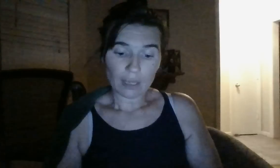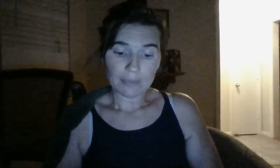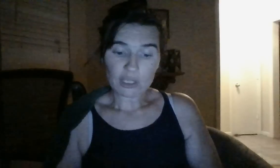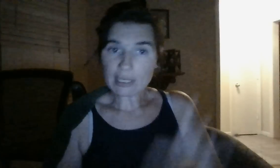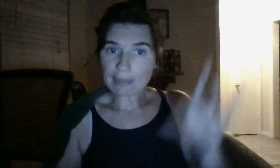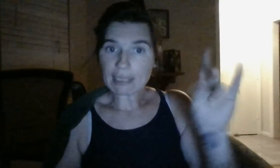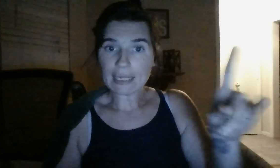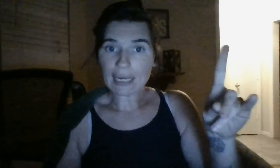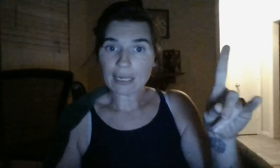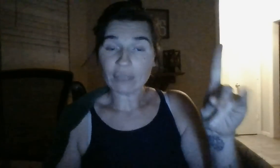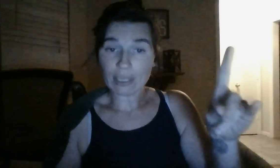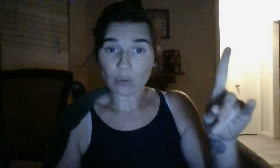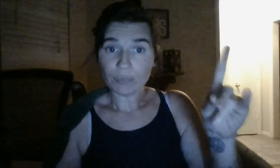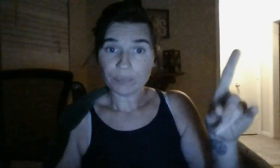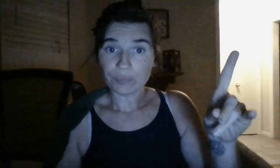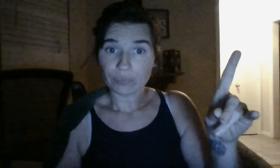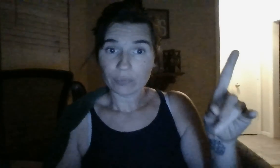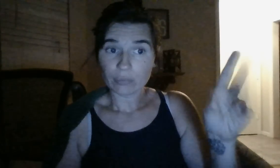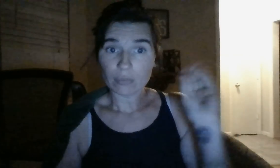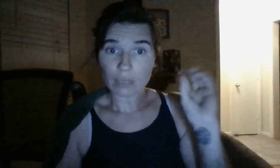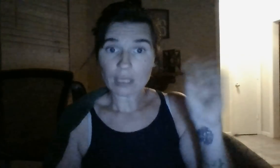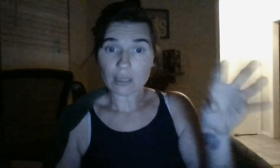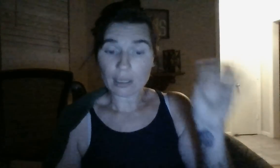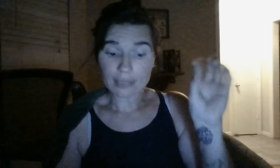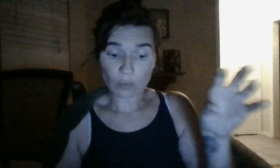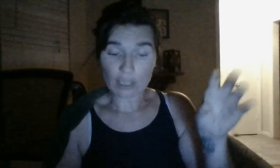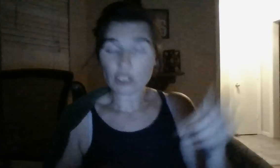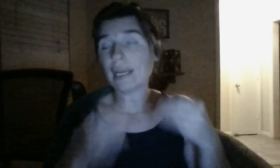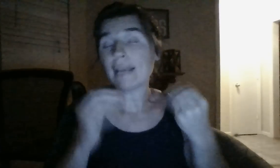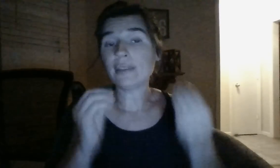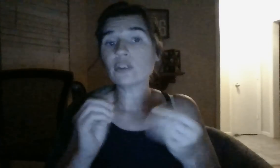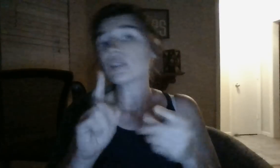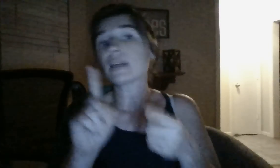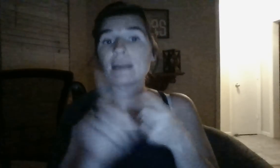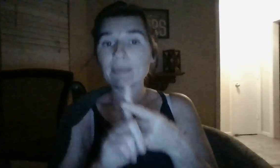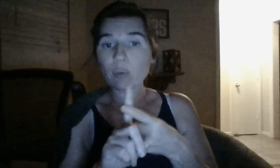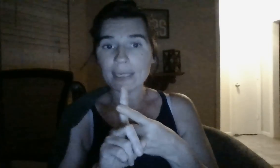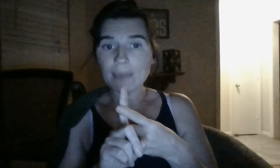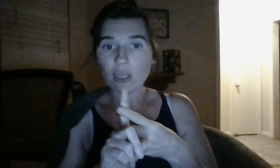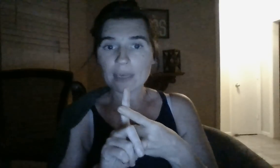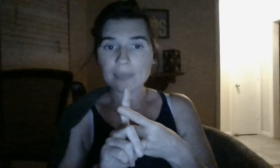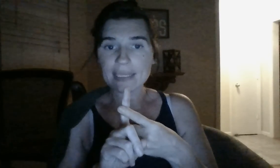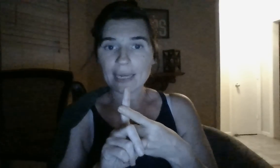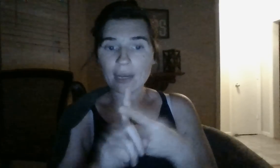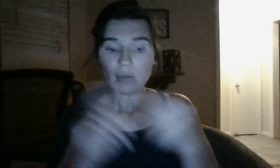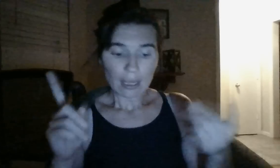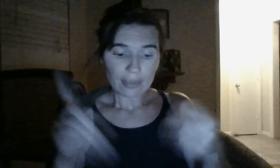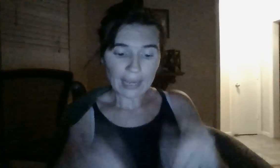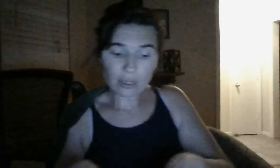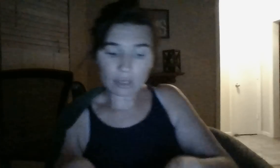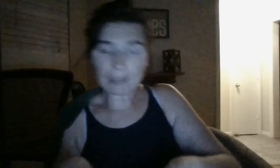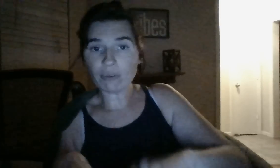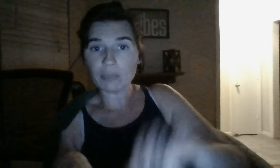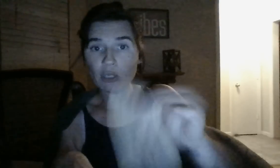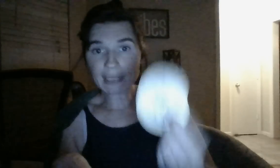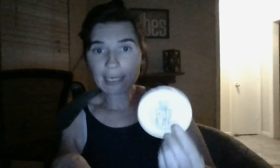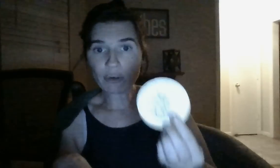But, she's about to get negative legal situation. And then there's an important email about to be sent out. That could be from you, secret